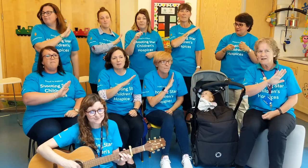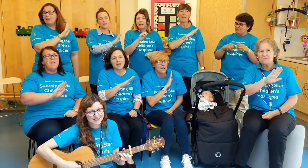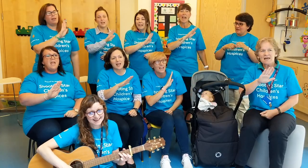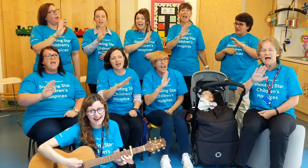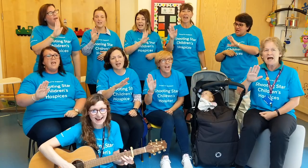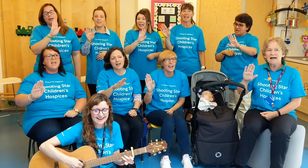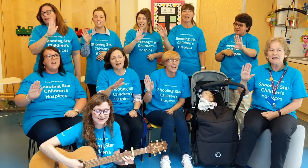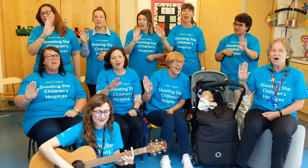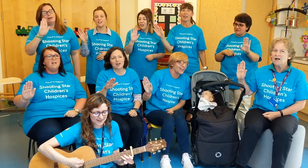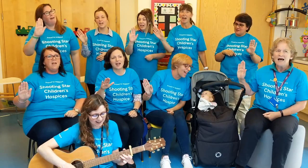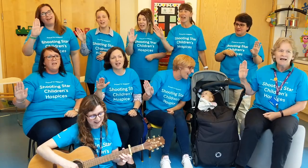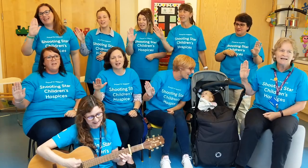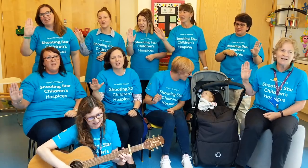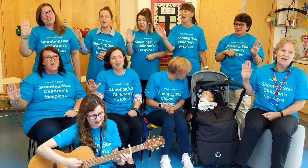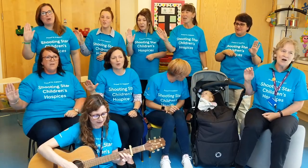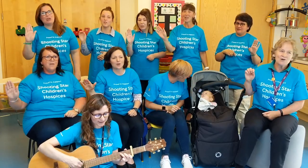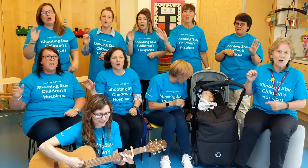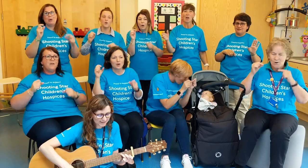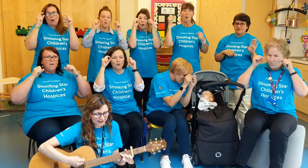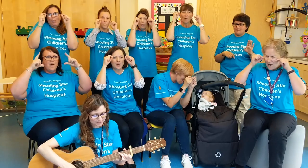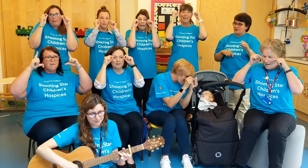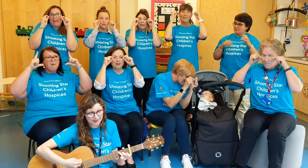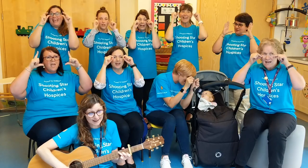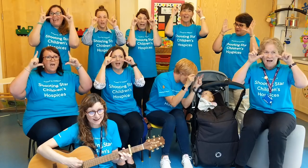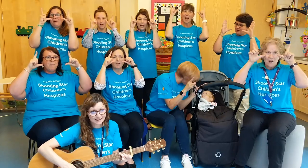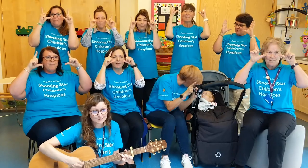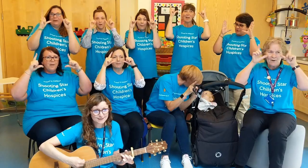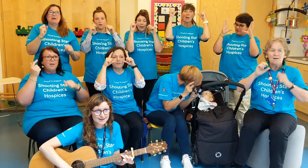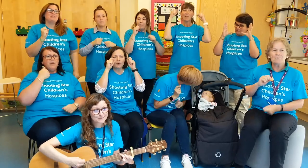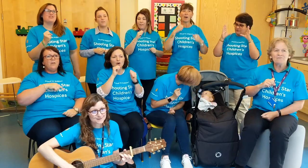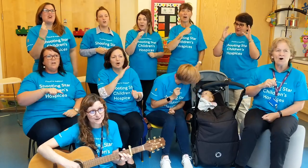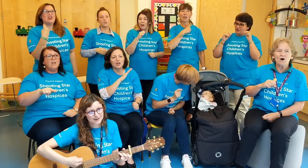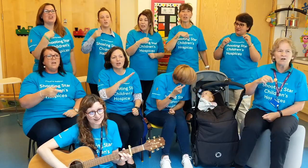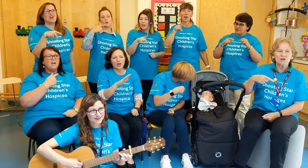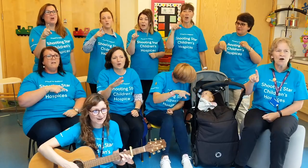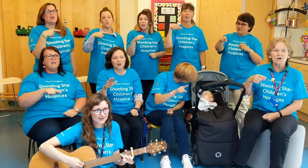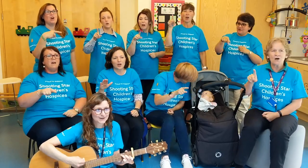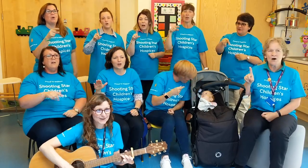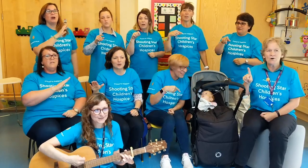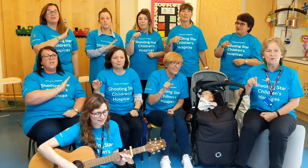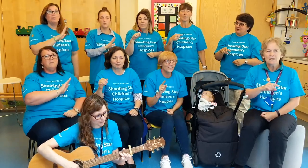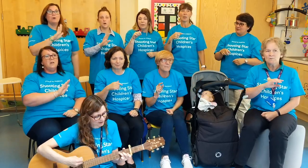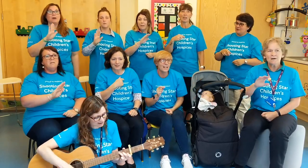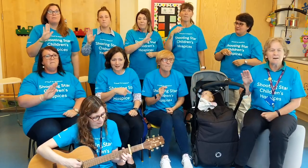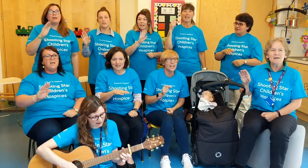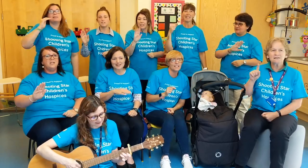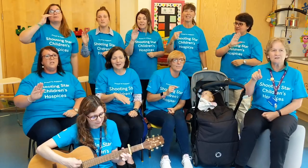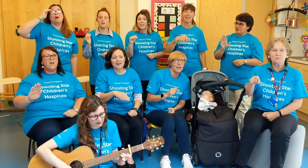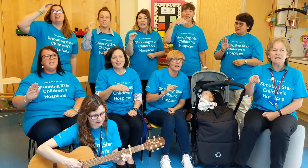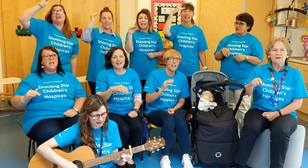leave me hanging on like a yo-yo Wake me up before you go-go Don't wanna miss it when you